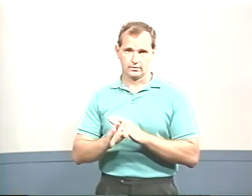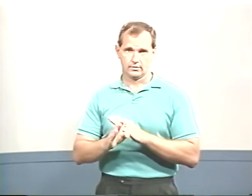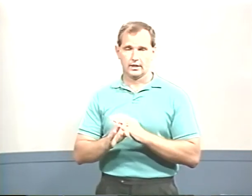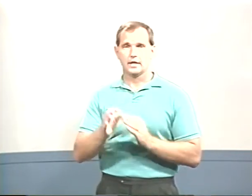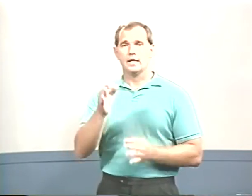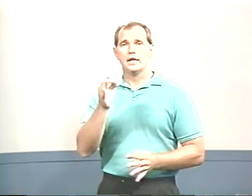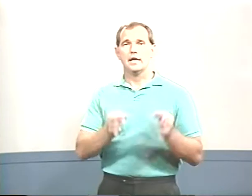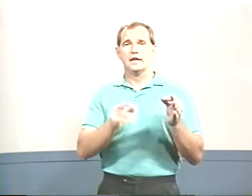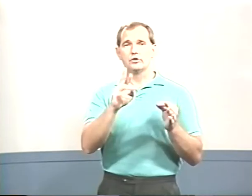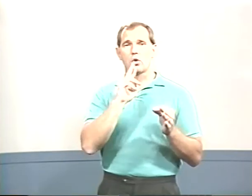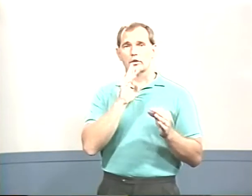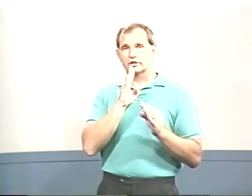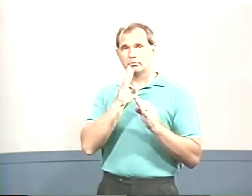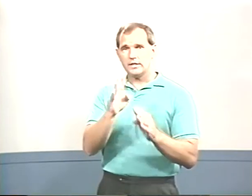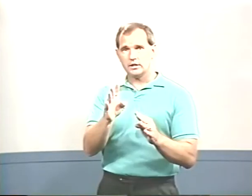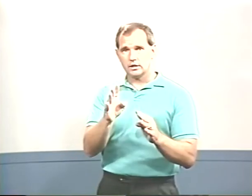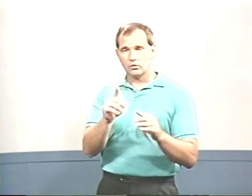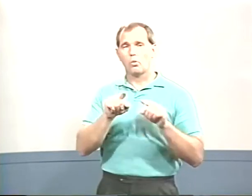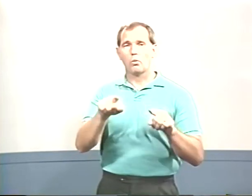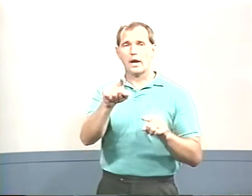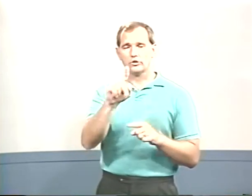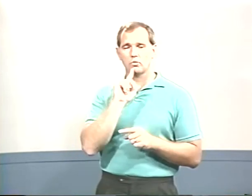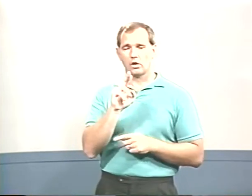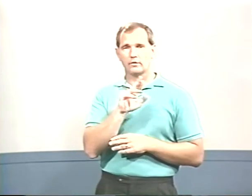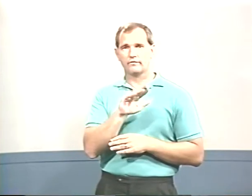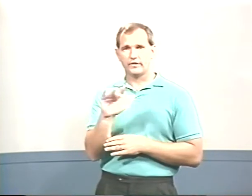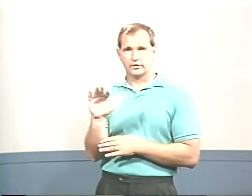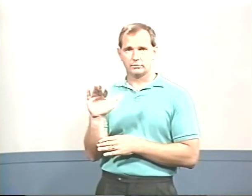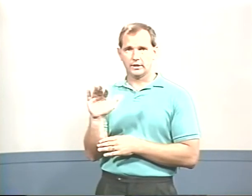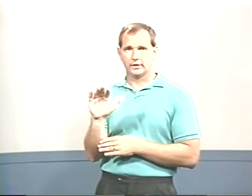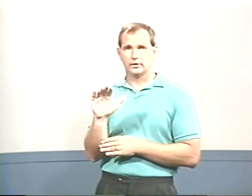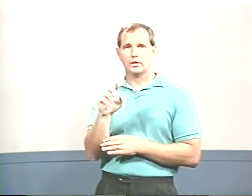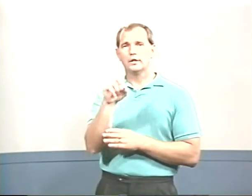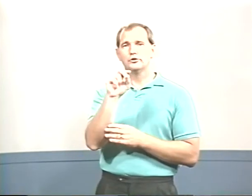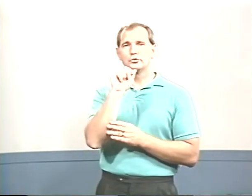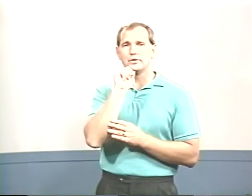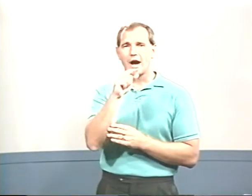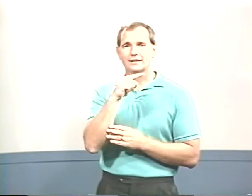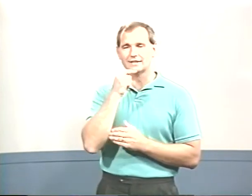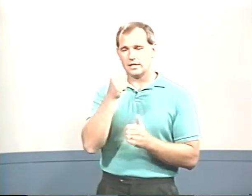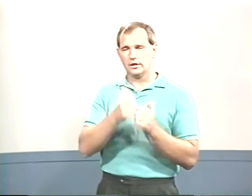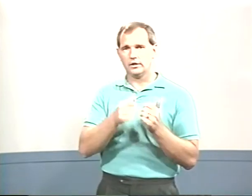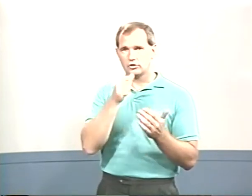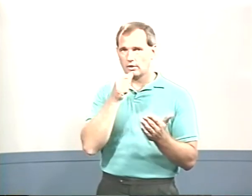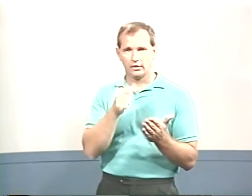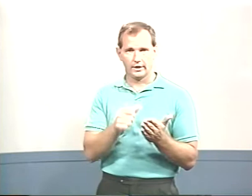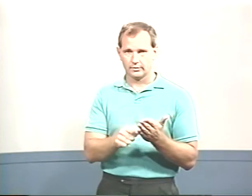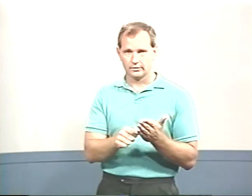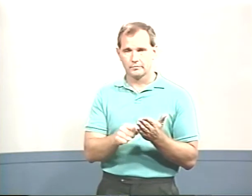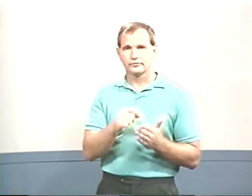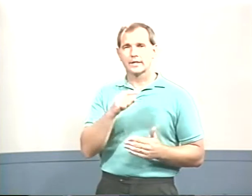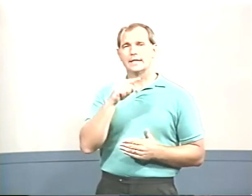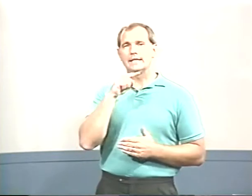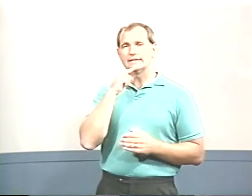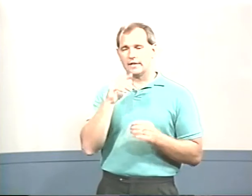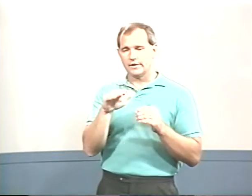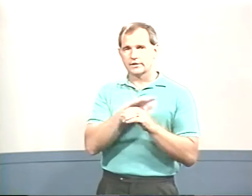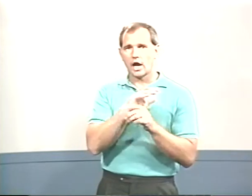If you are speaking while you are fingerspelling, do not say each letter. Say the entire